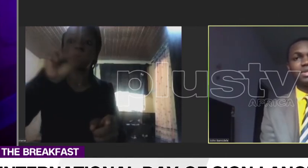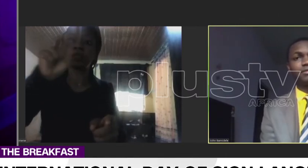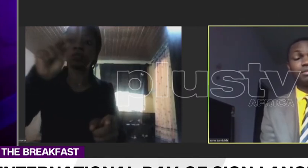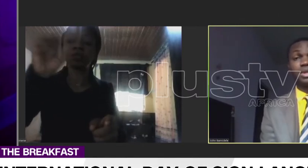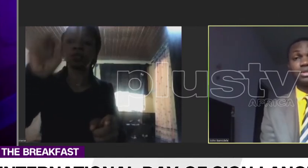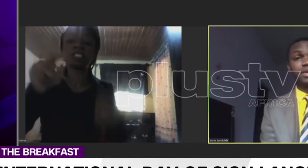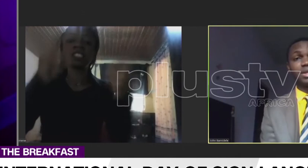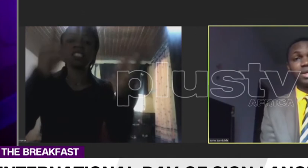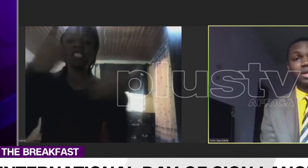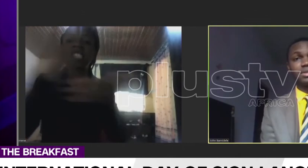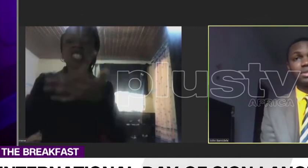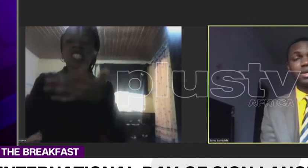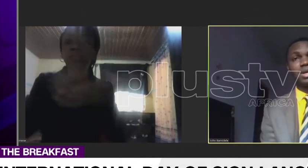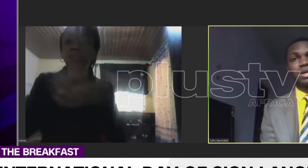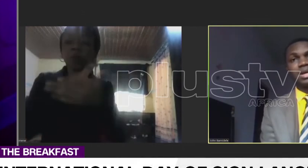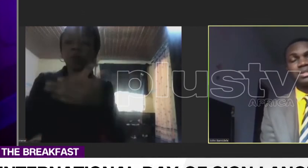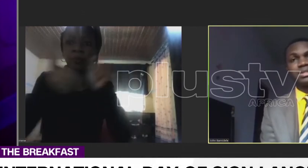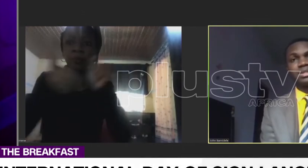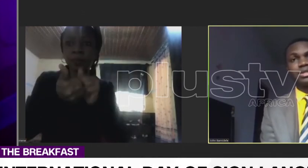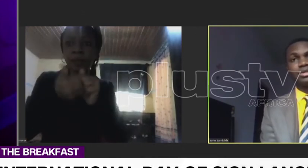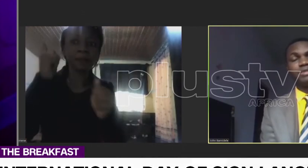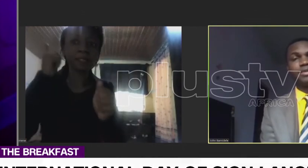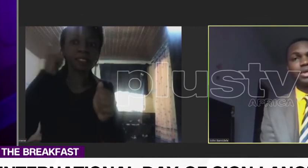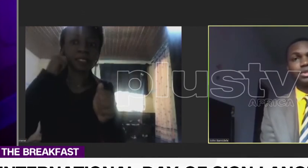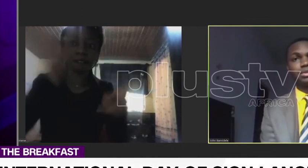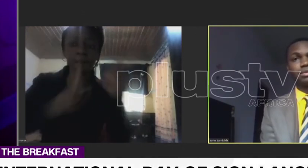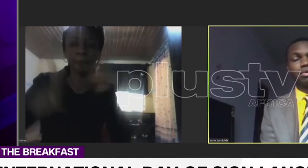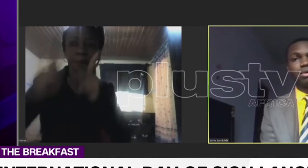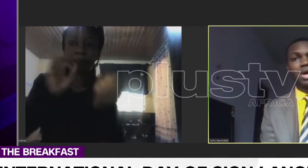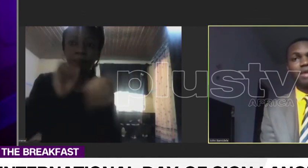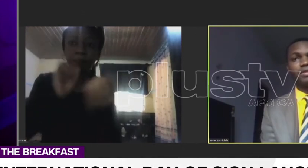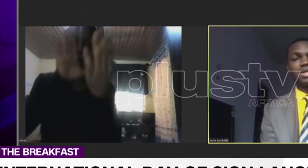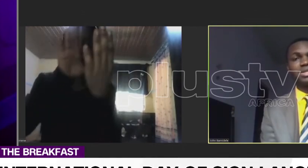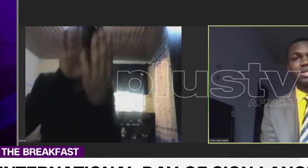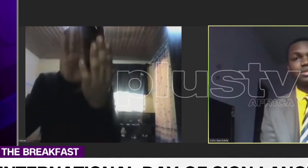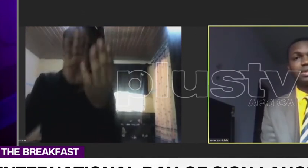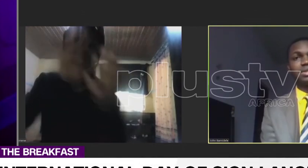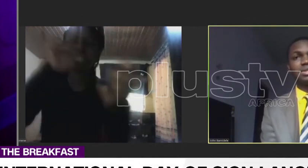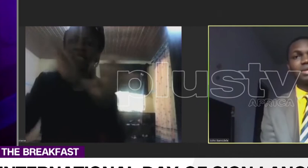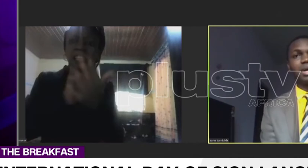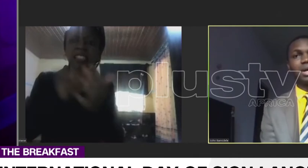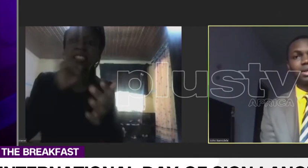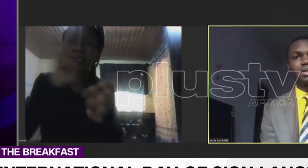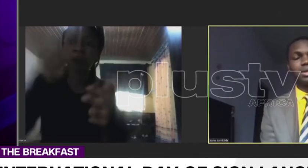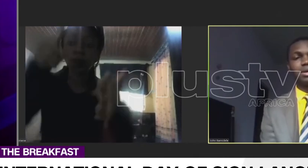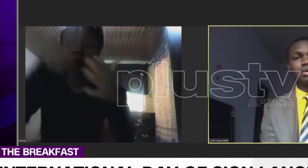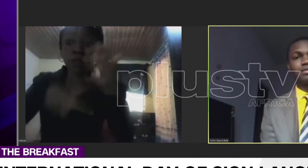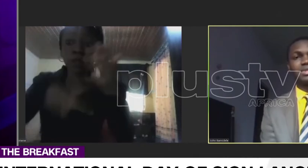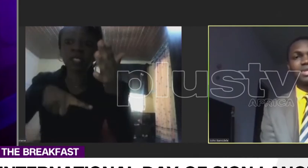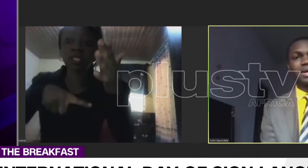community over the years, and that is the unification or having a central data bank of signs